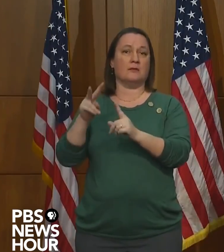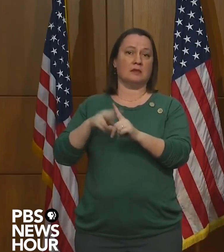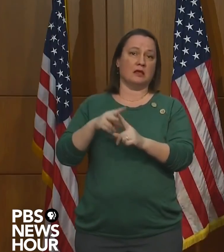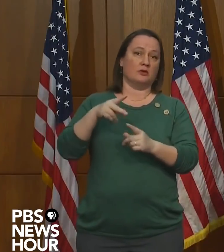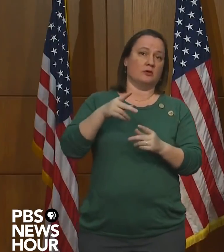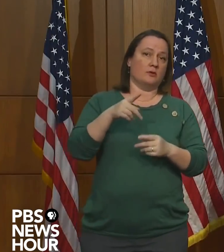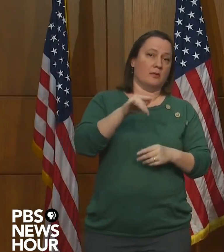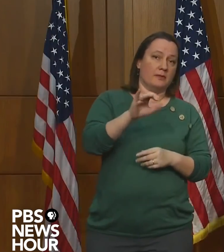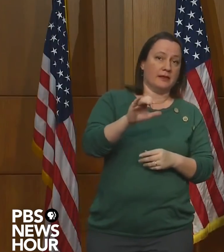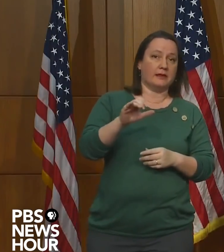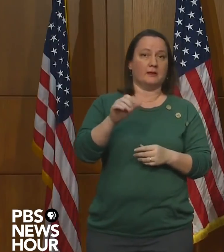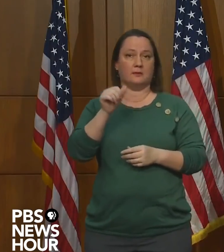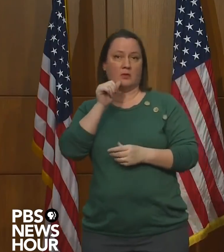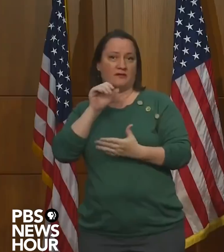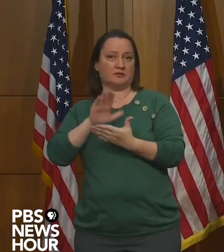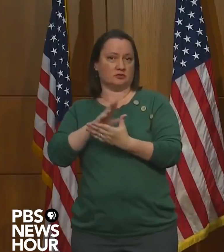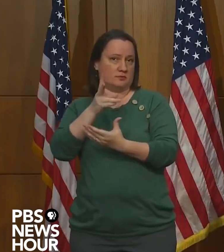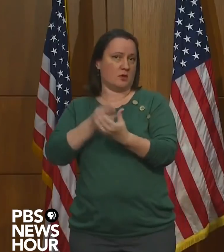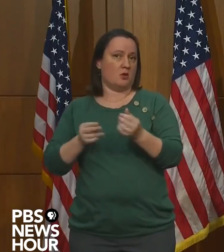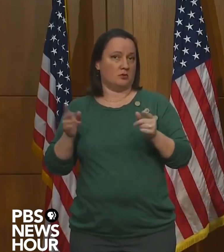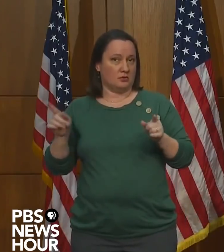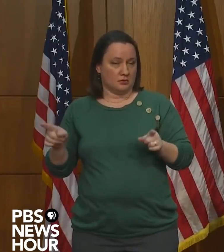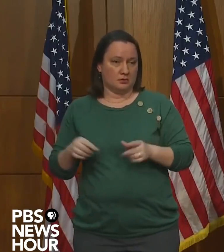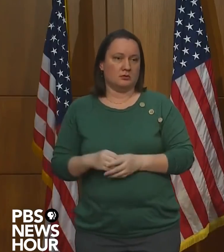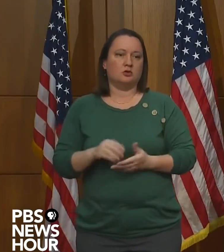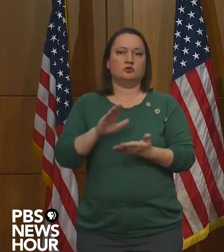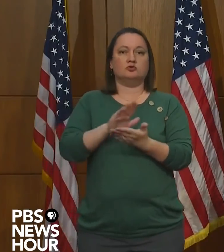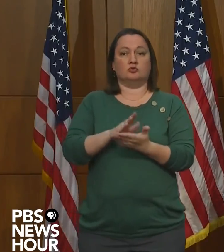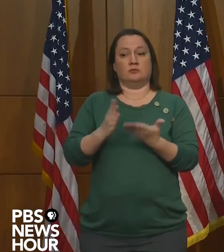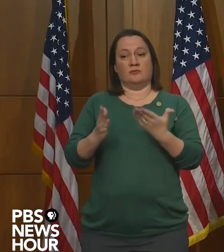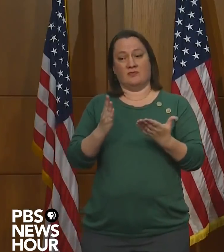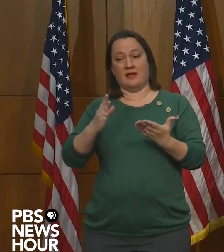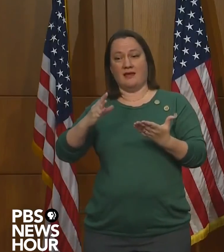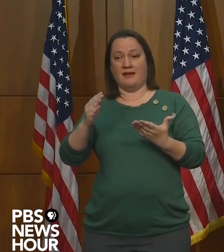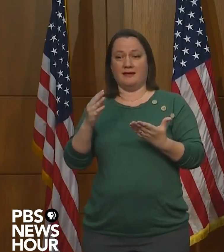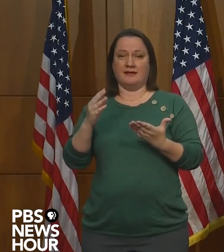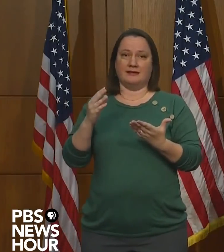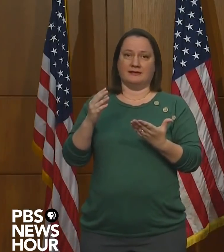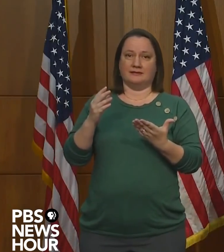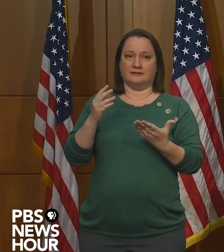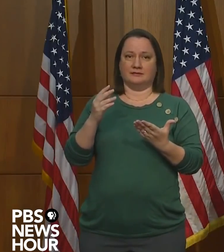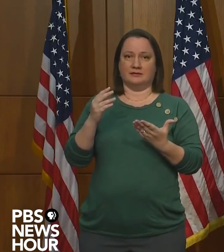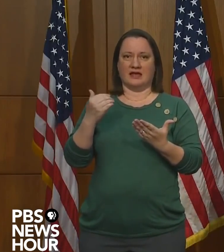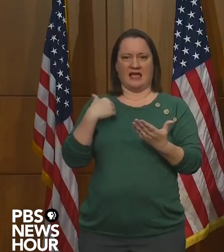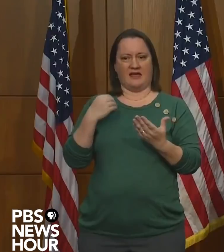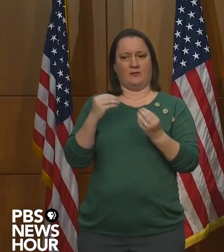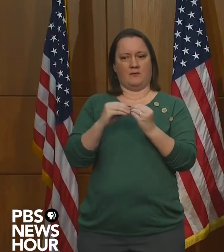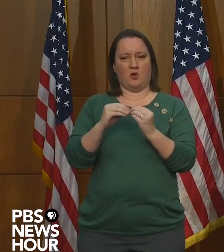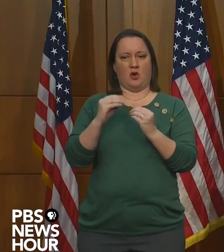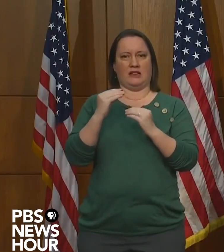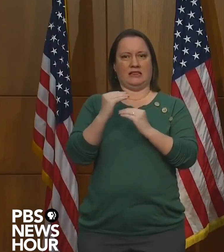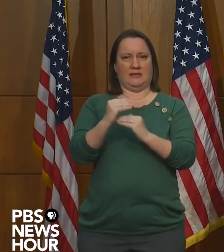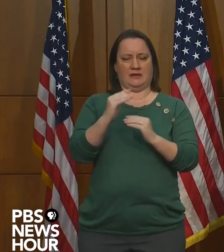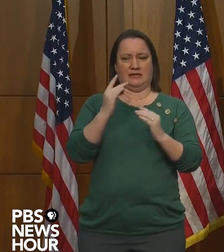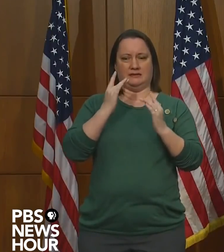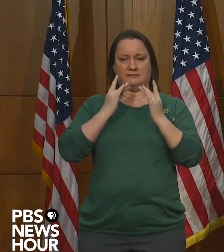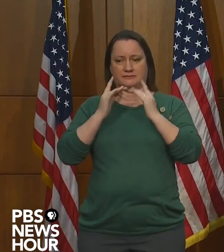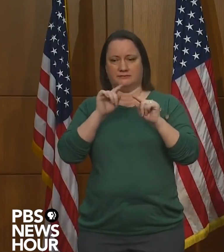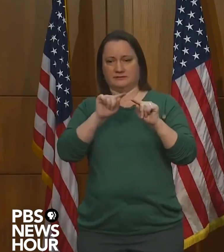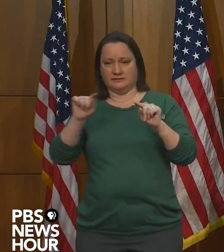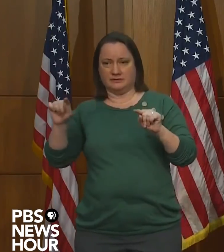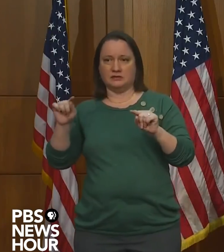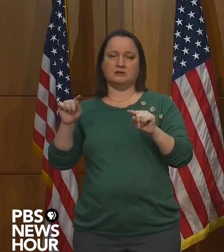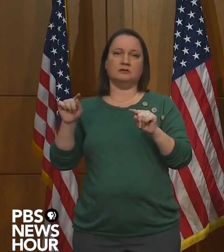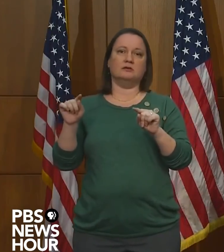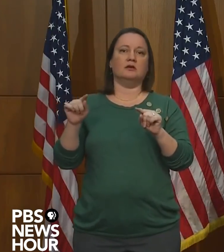schools. It's important to note that schools may be more limited in their in-person instructional offerings than the phase allows.